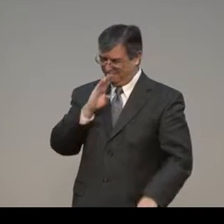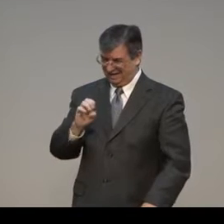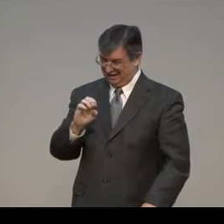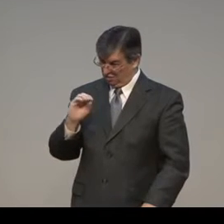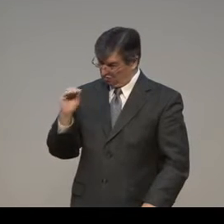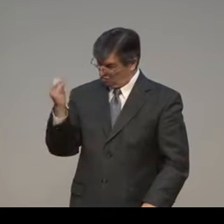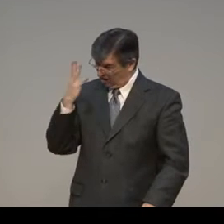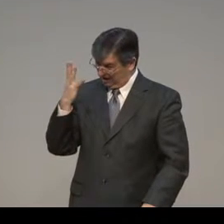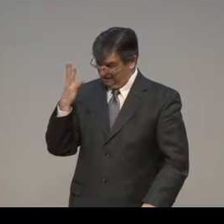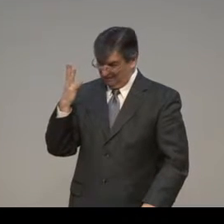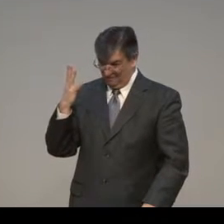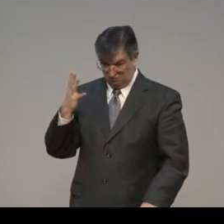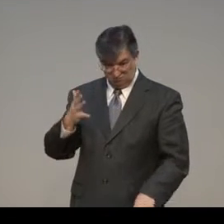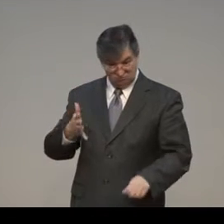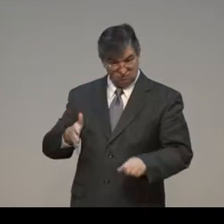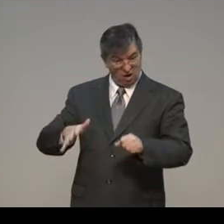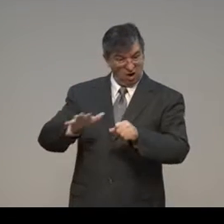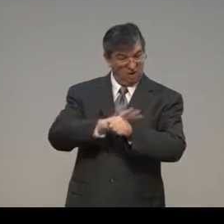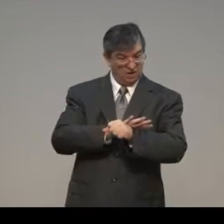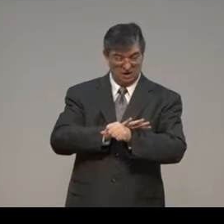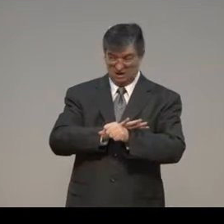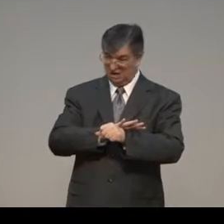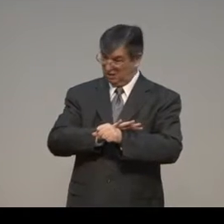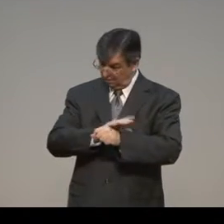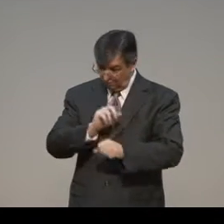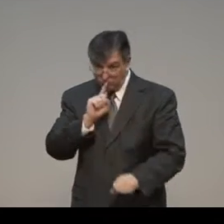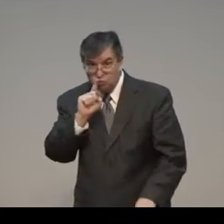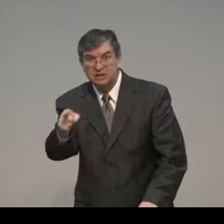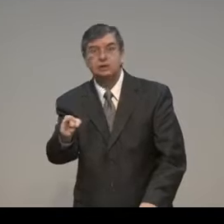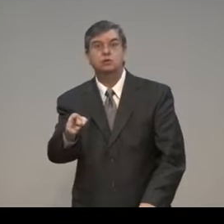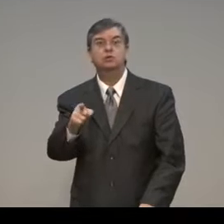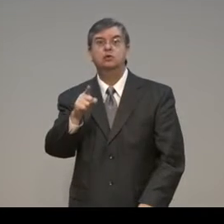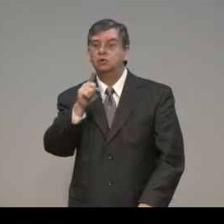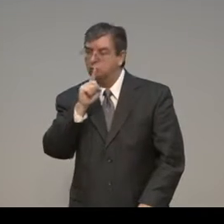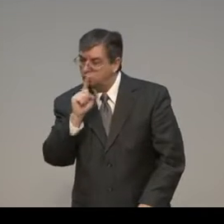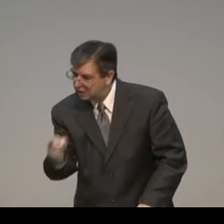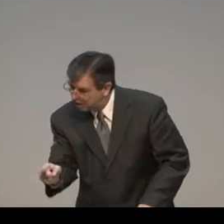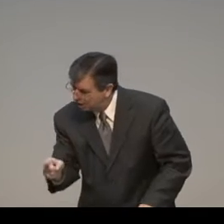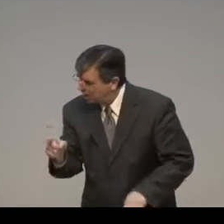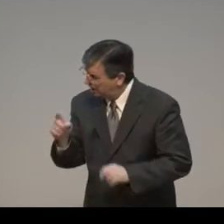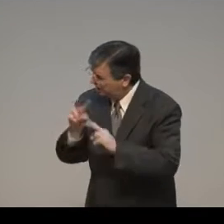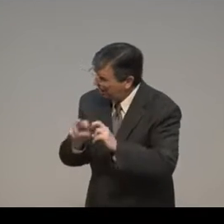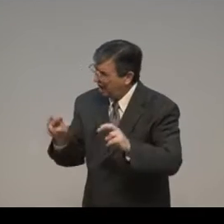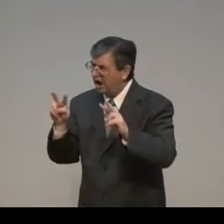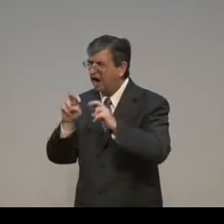understood grace. how it could and could be sufficient